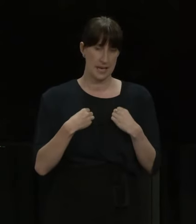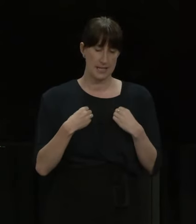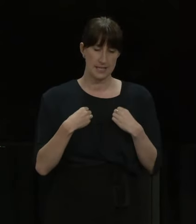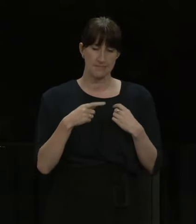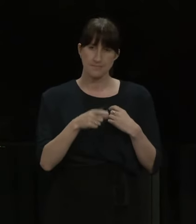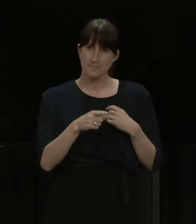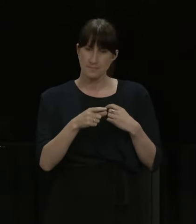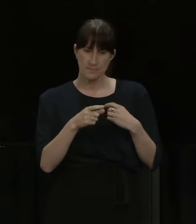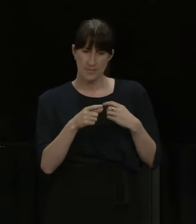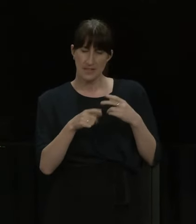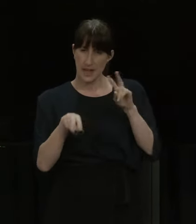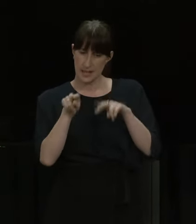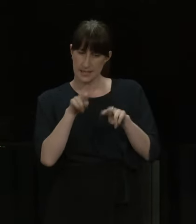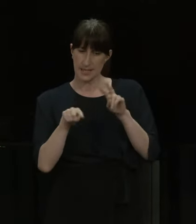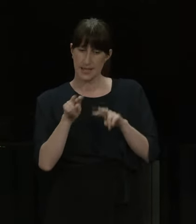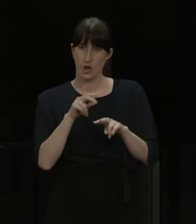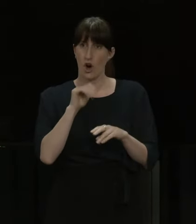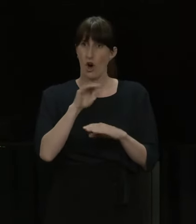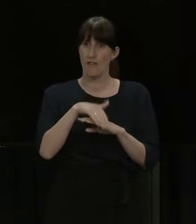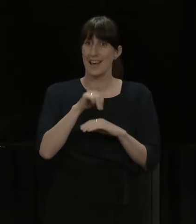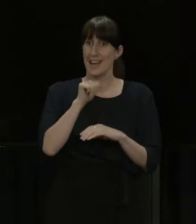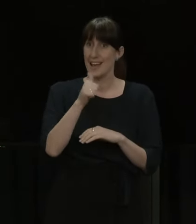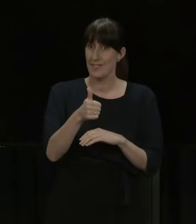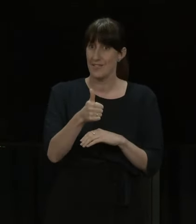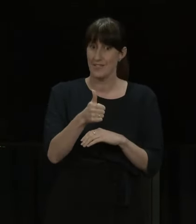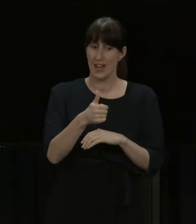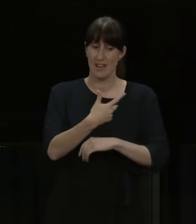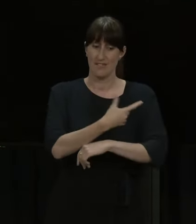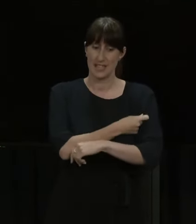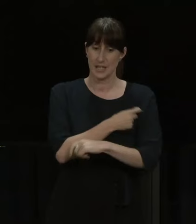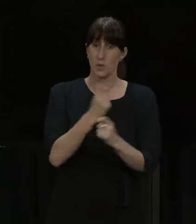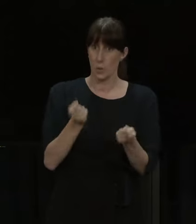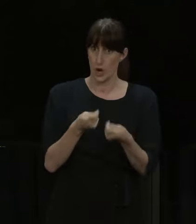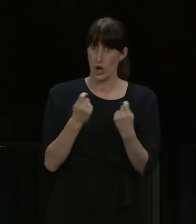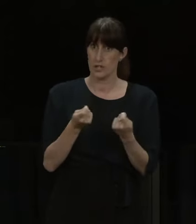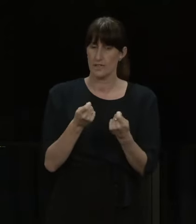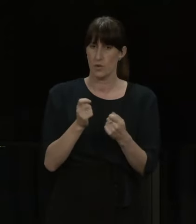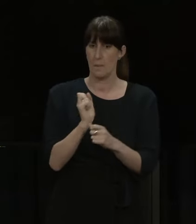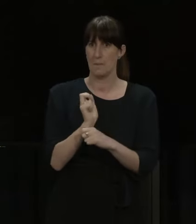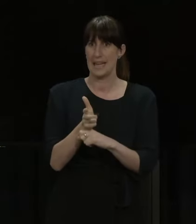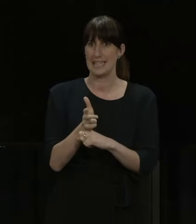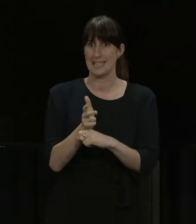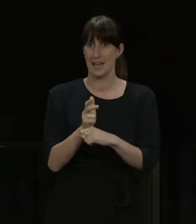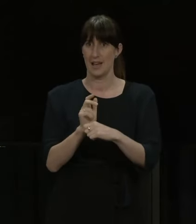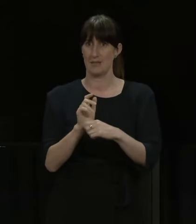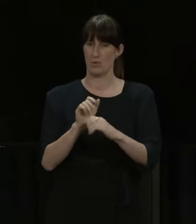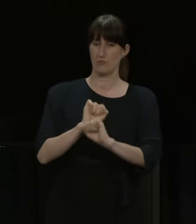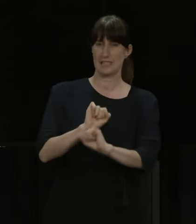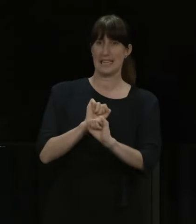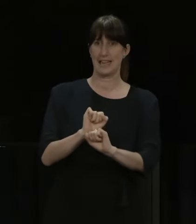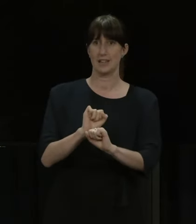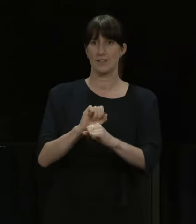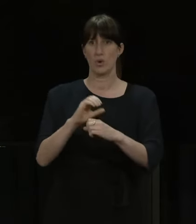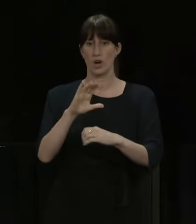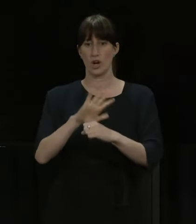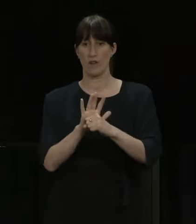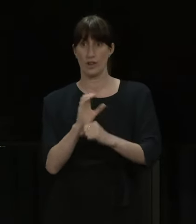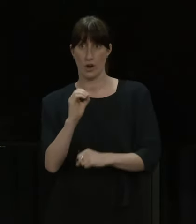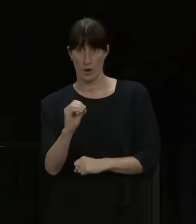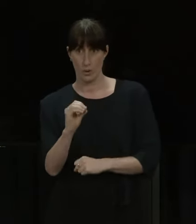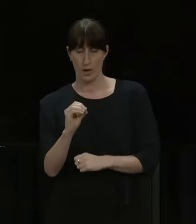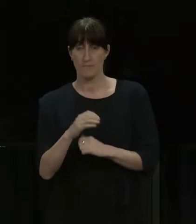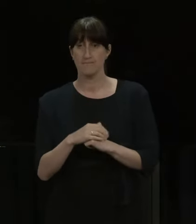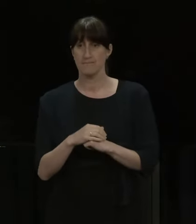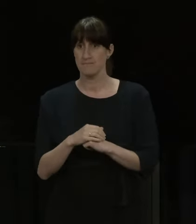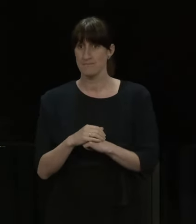are against this new variant, and, again, we're following that very closely. Our advice to the public remains that vaccines are still